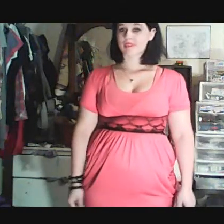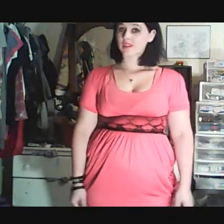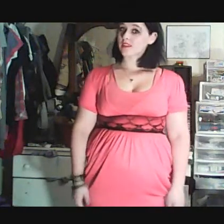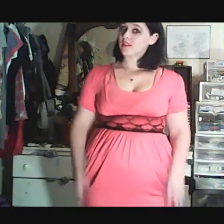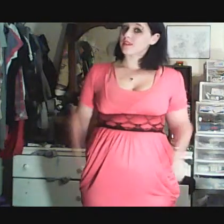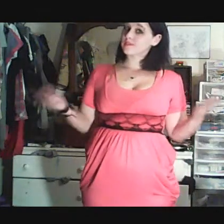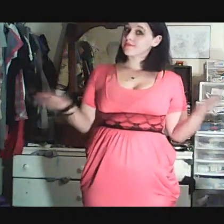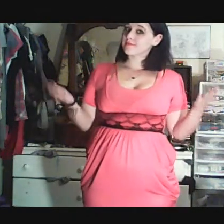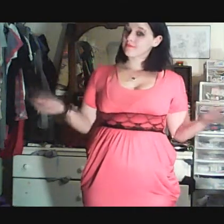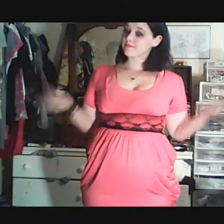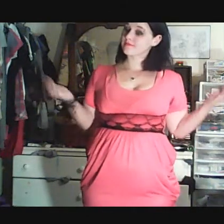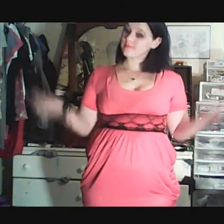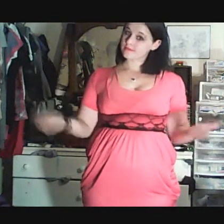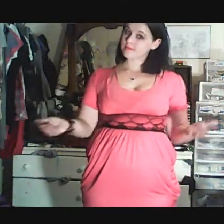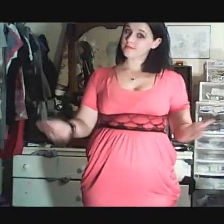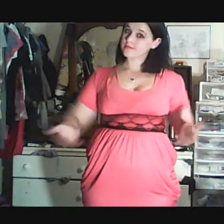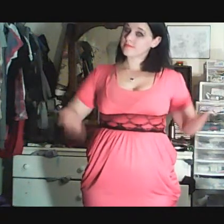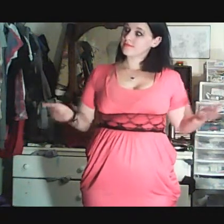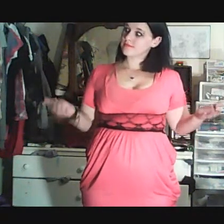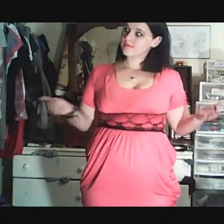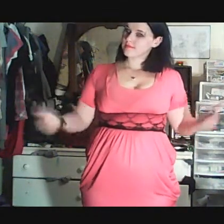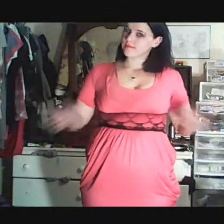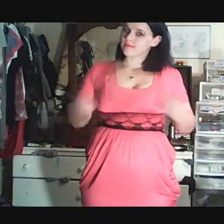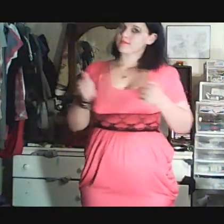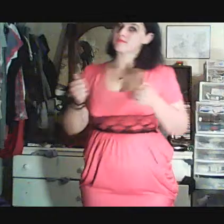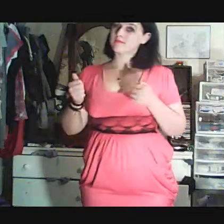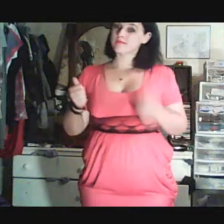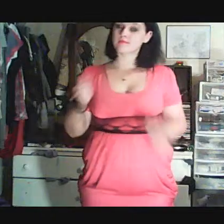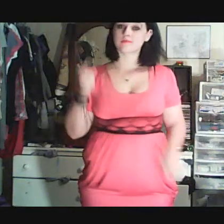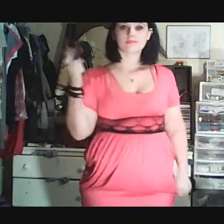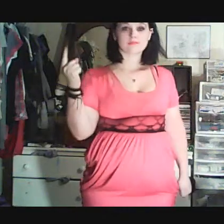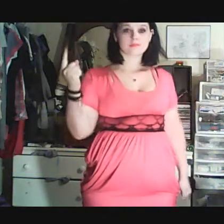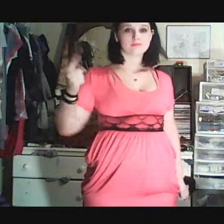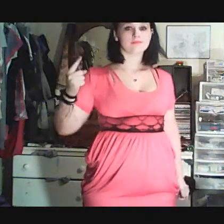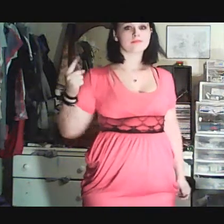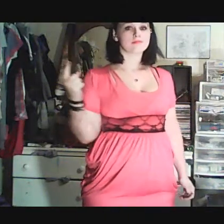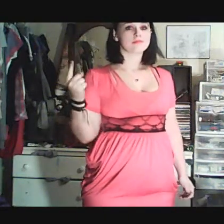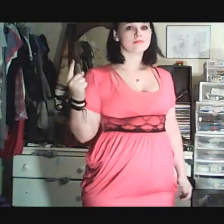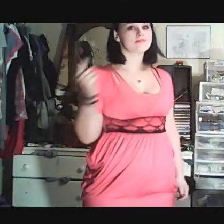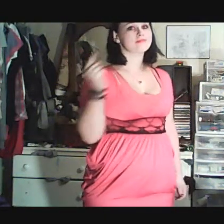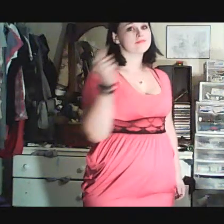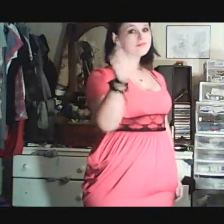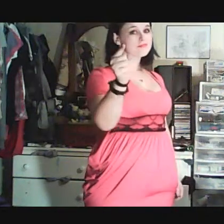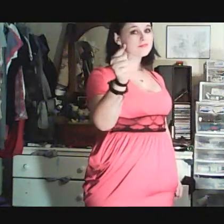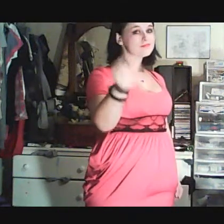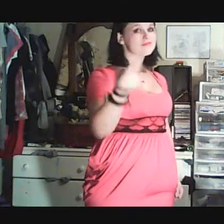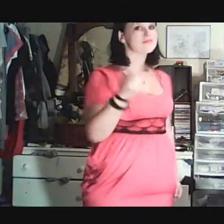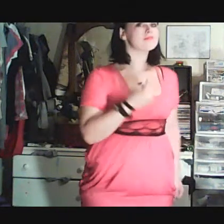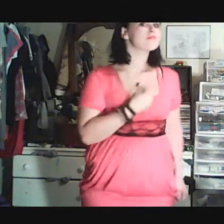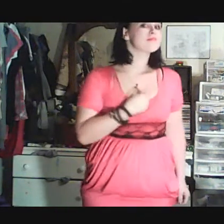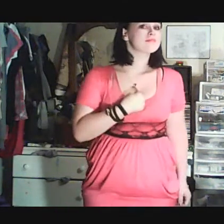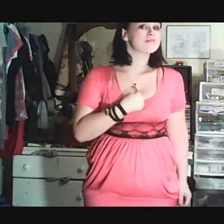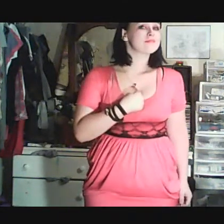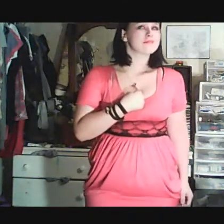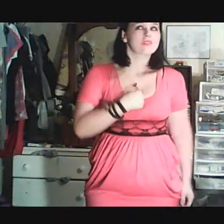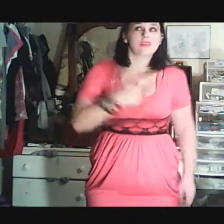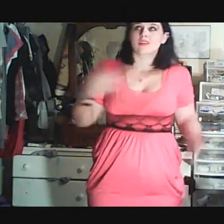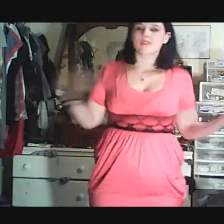Well, some things just, some things just make sense, and one of both is you and I. Well,